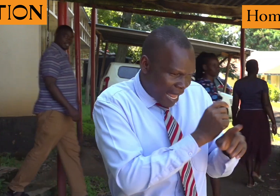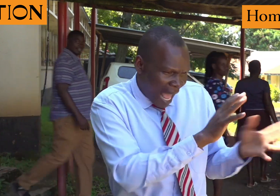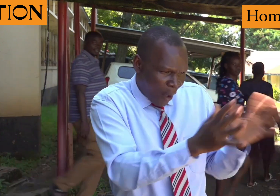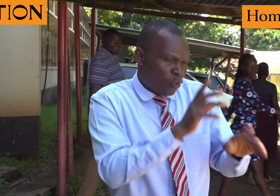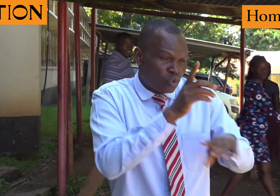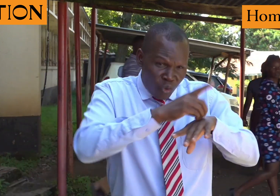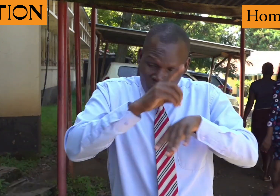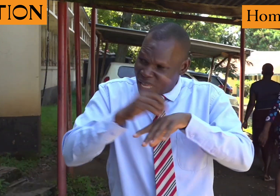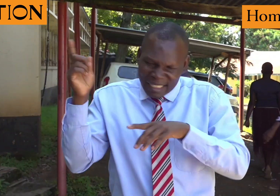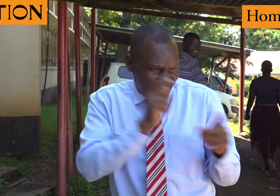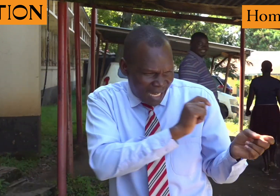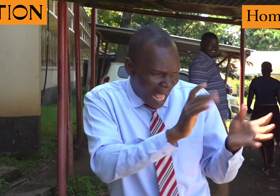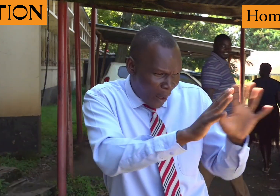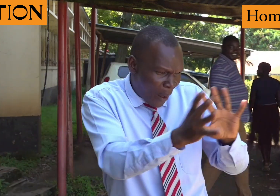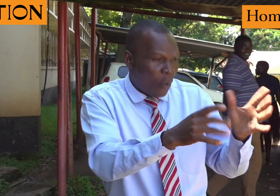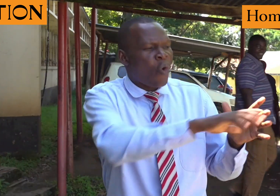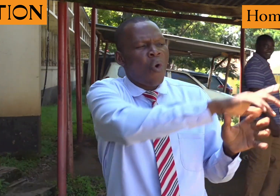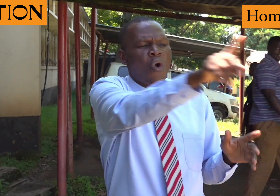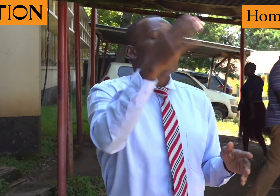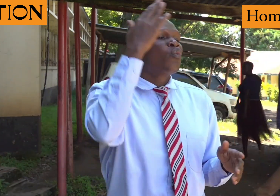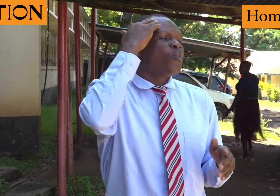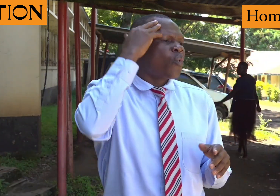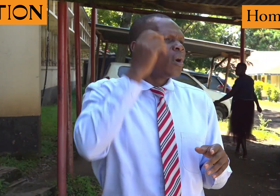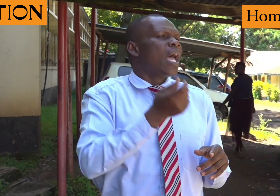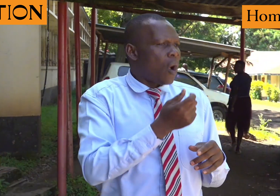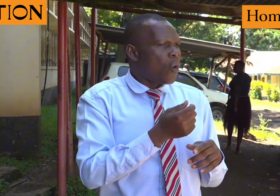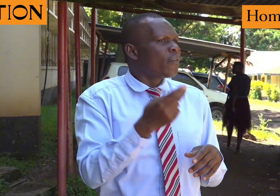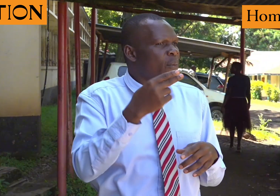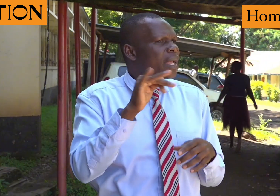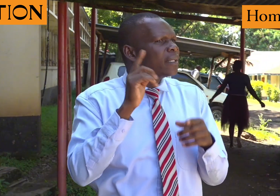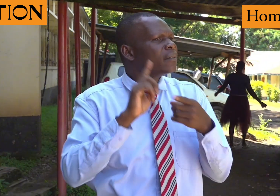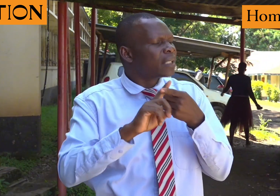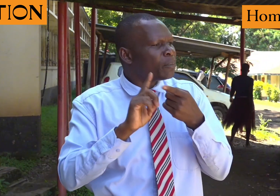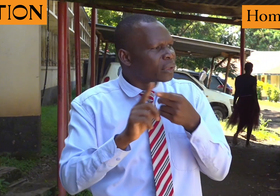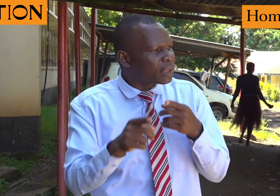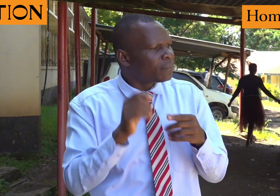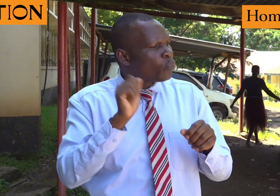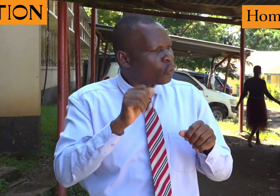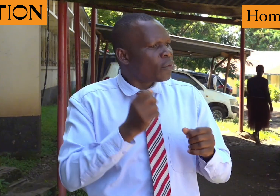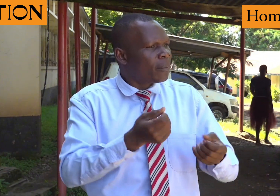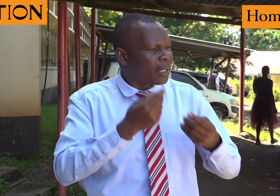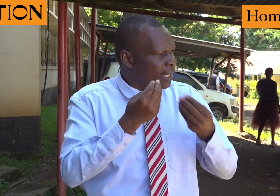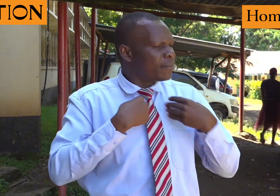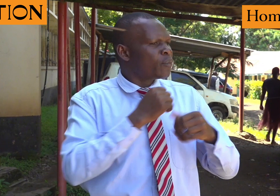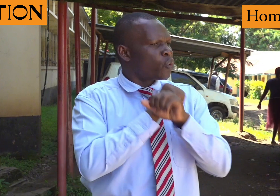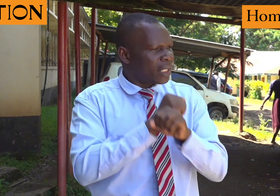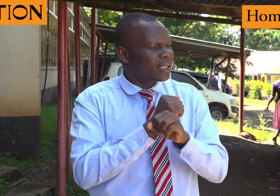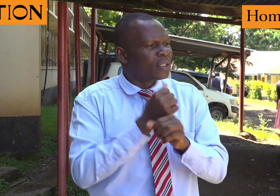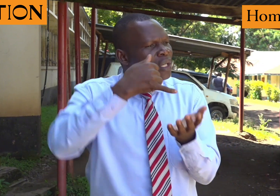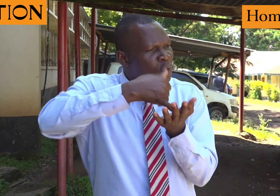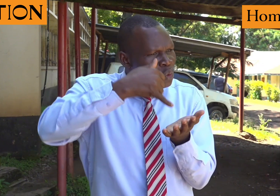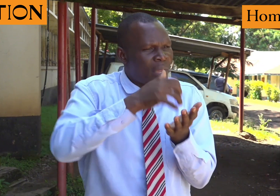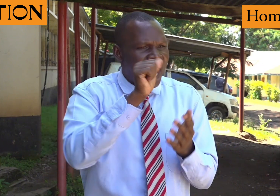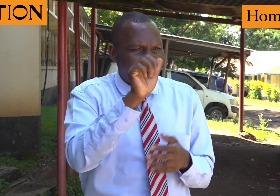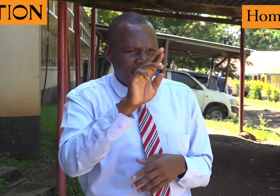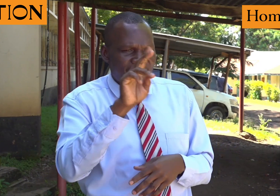on how maybe they can access drugs, drugs, how can they protect themselves.